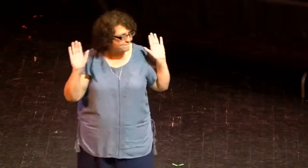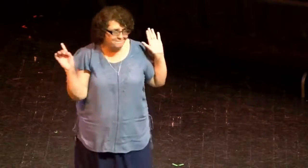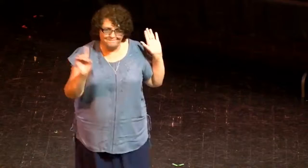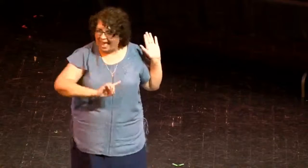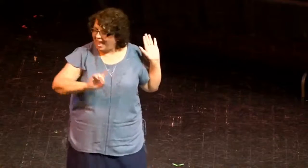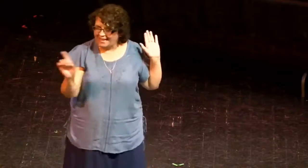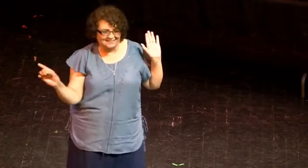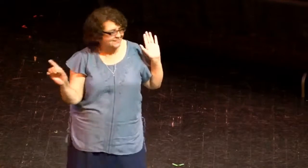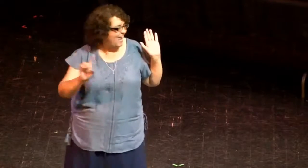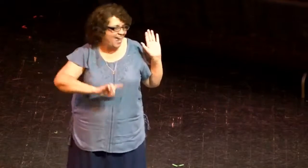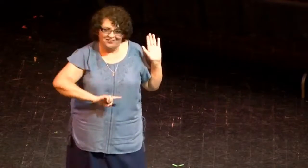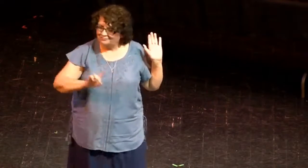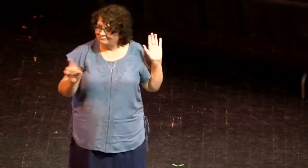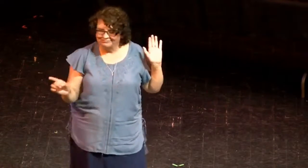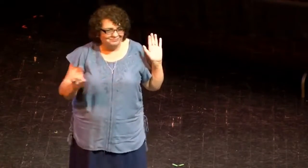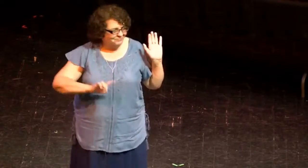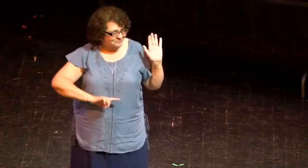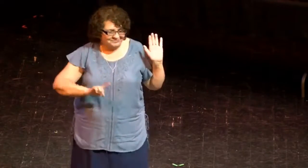then